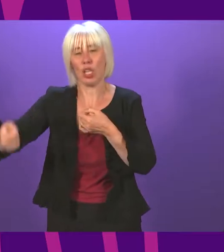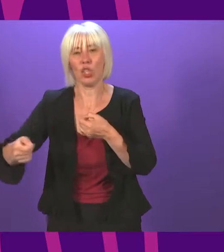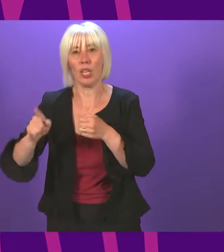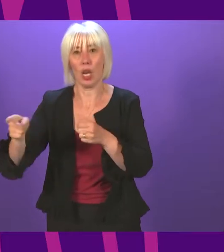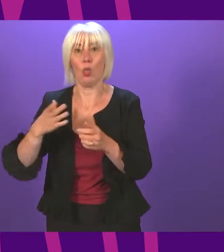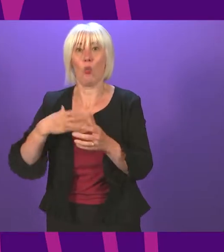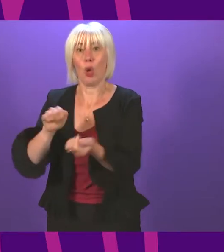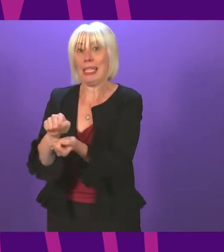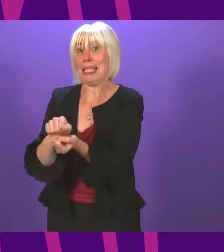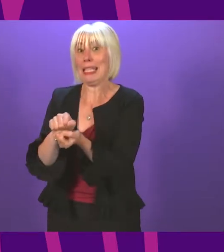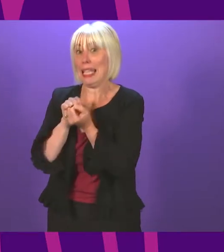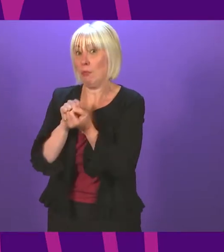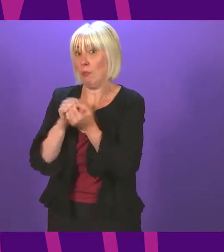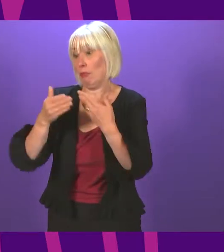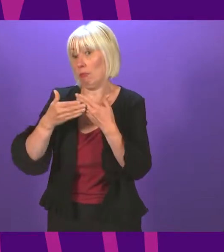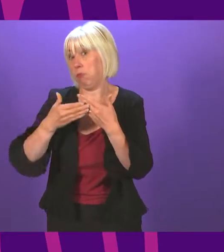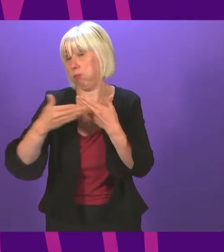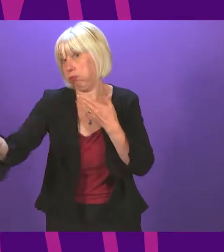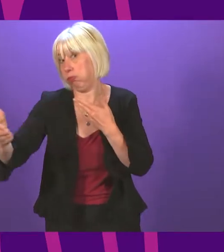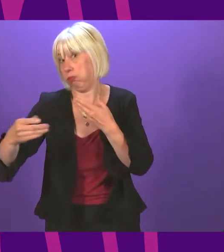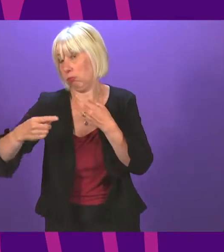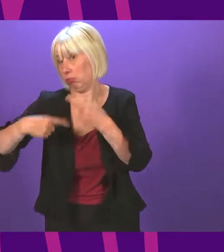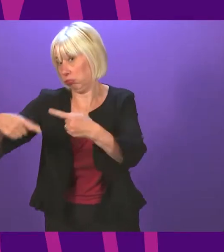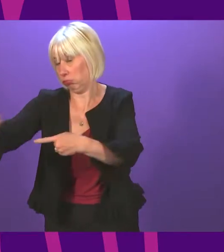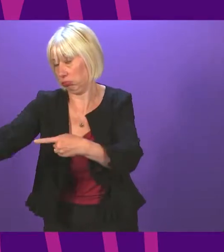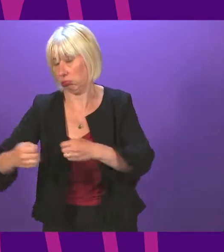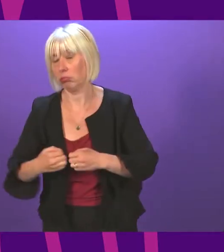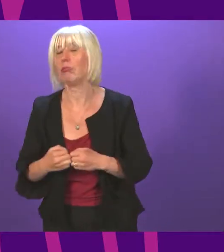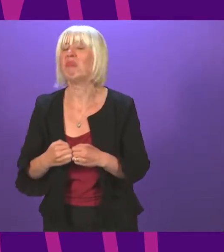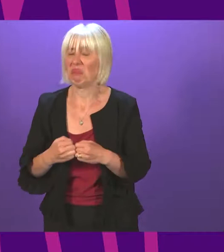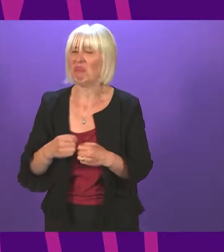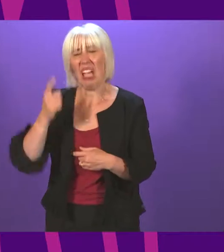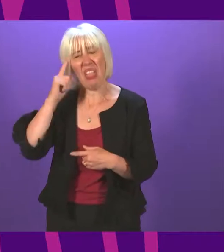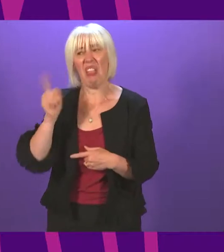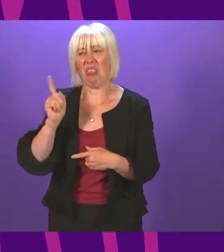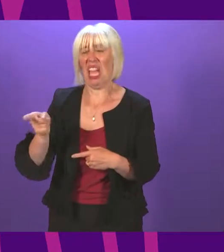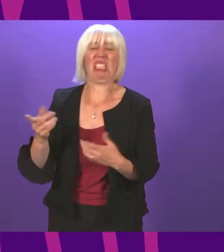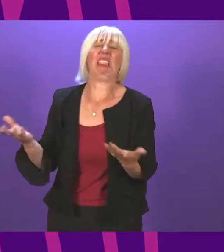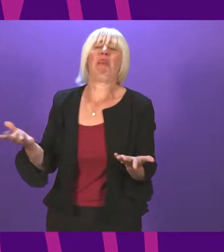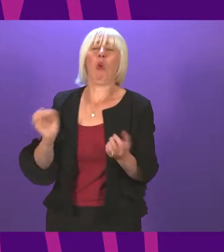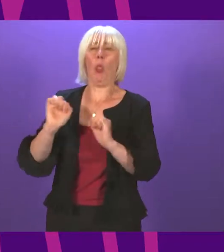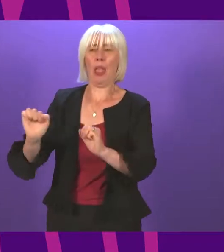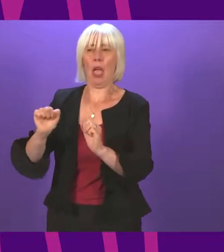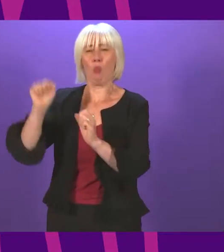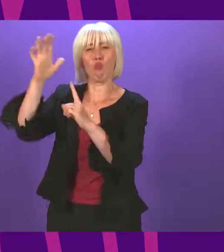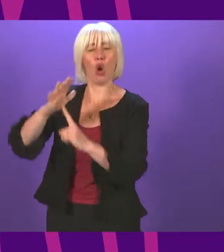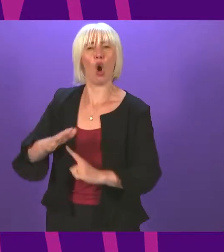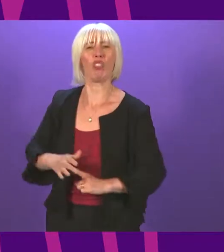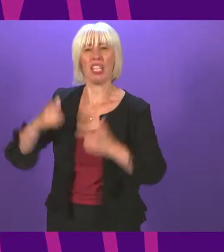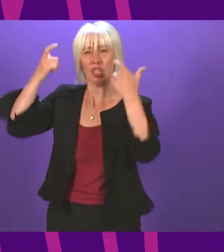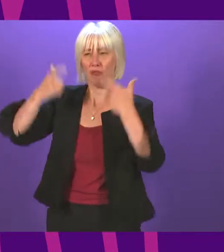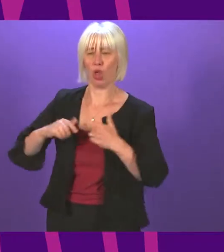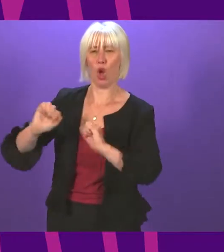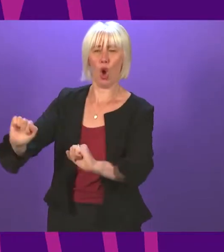in keeping in perpetuity. Presiding officer, it says a lot about the legislative priorities of this administration,